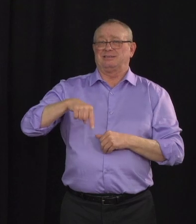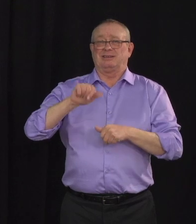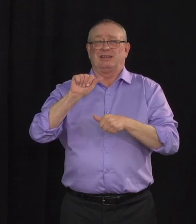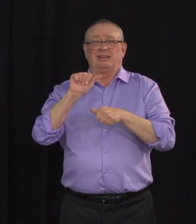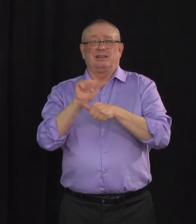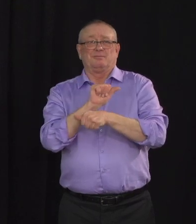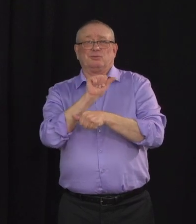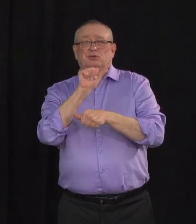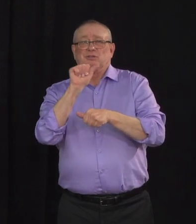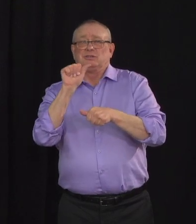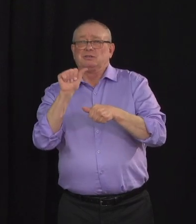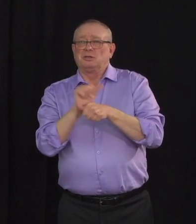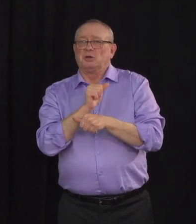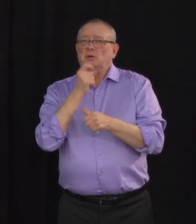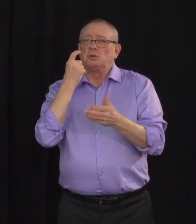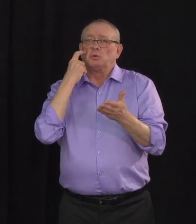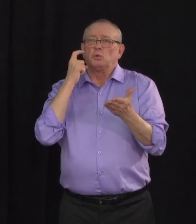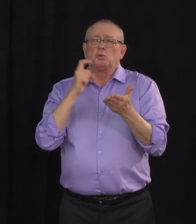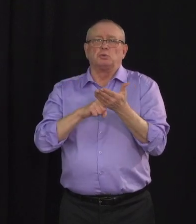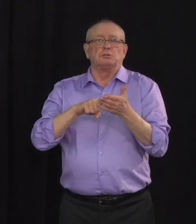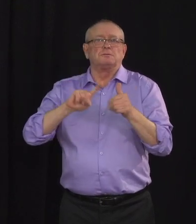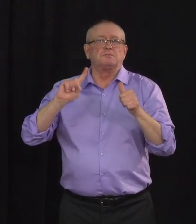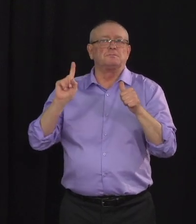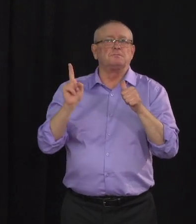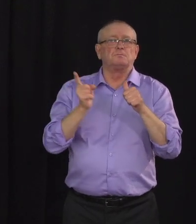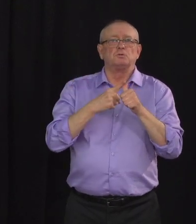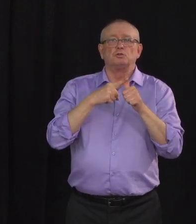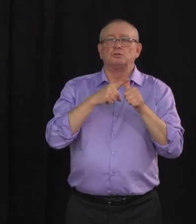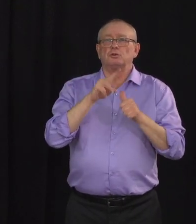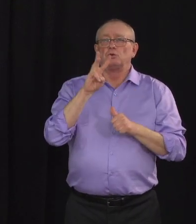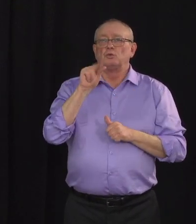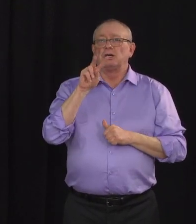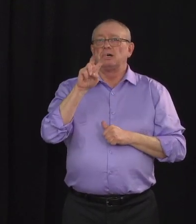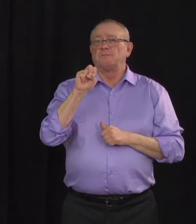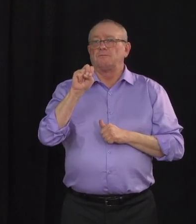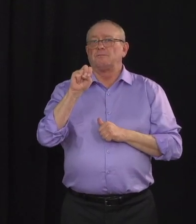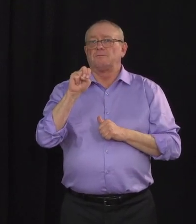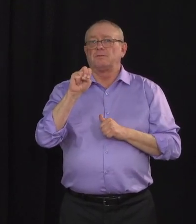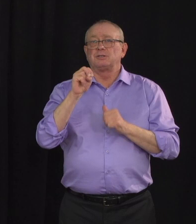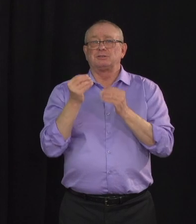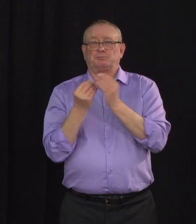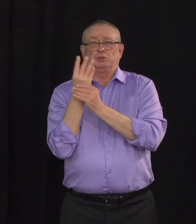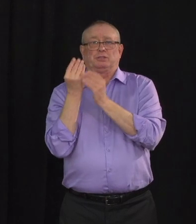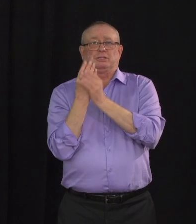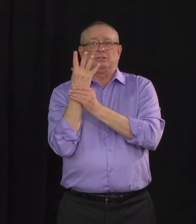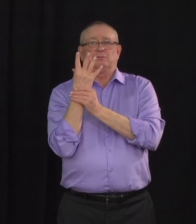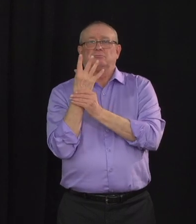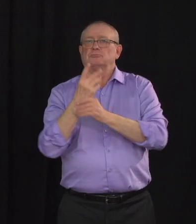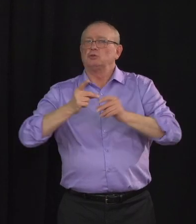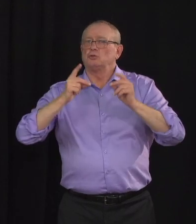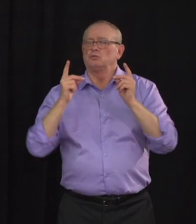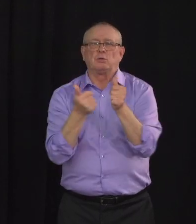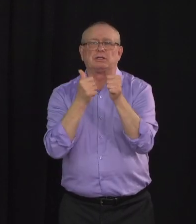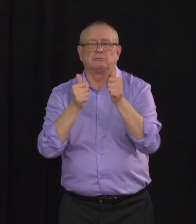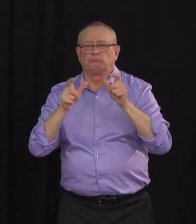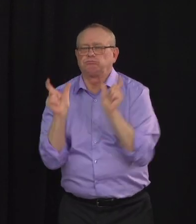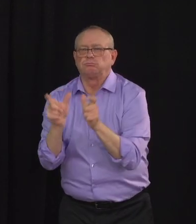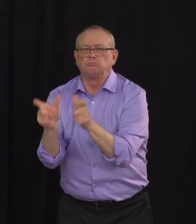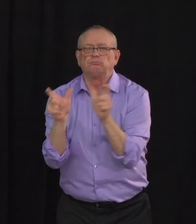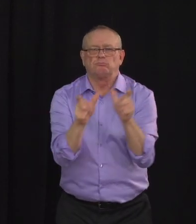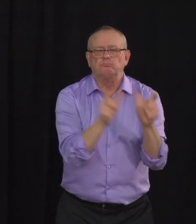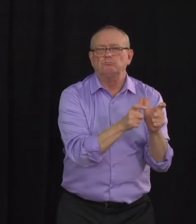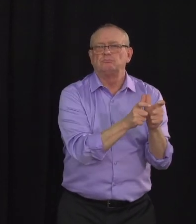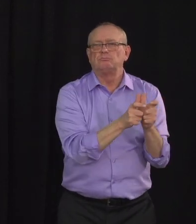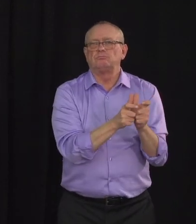our first wave in the spring brought down very quickly by the actions of Albertans coming together and bringing